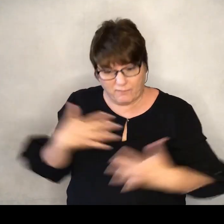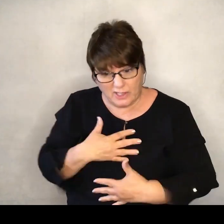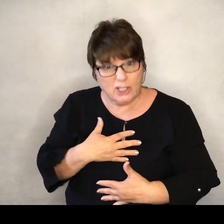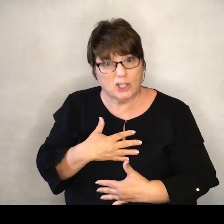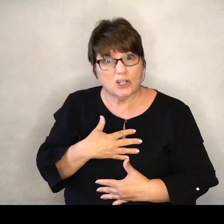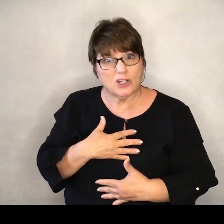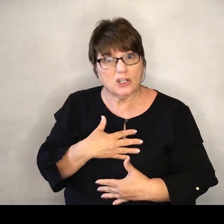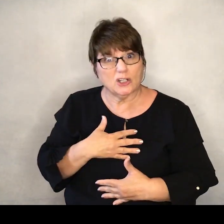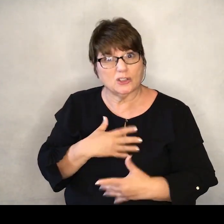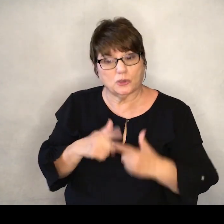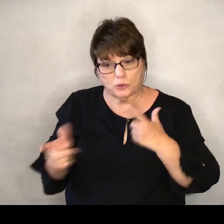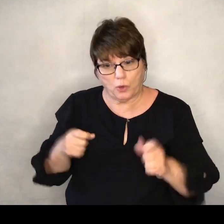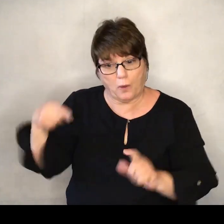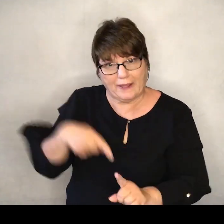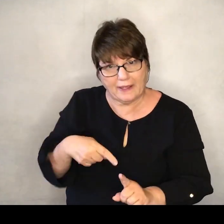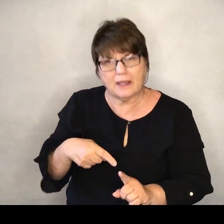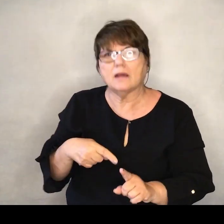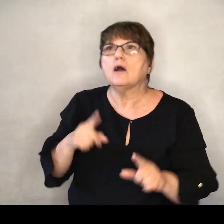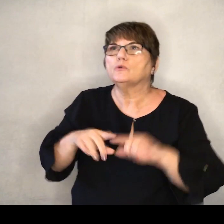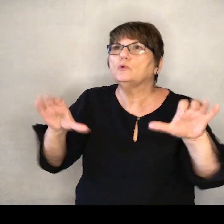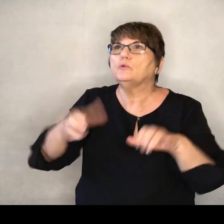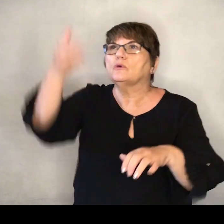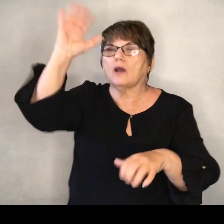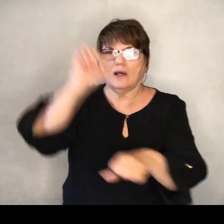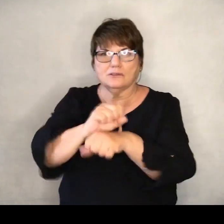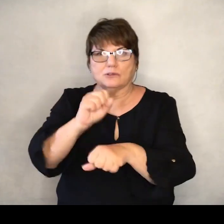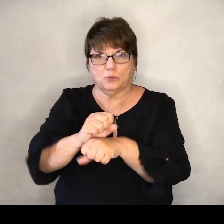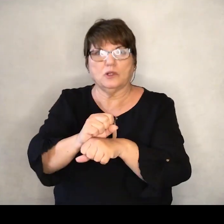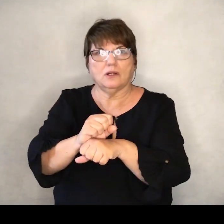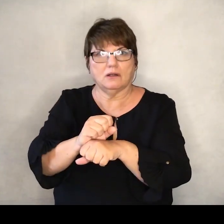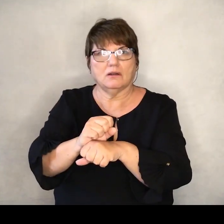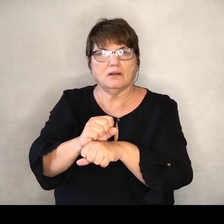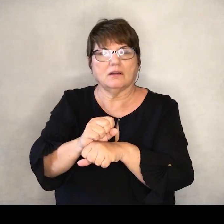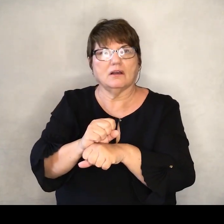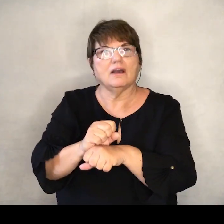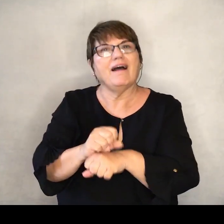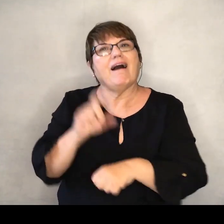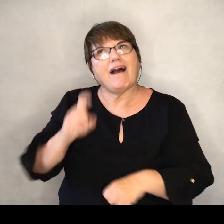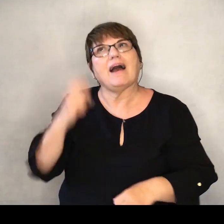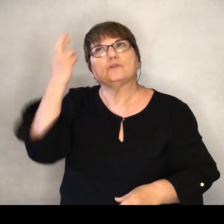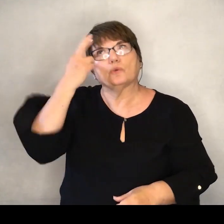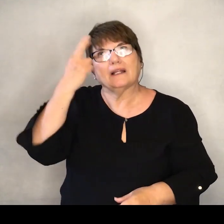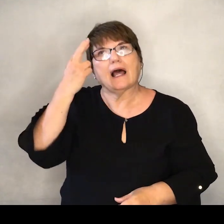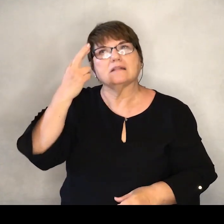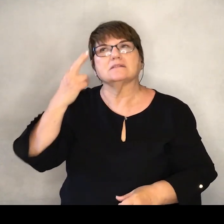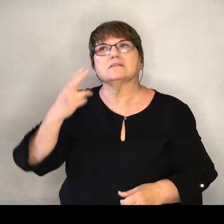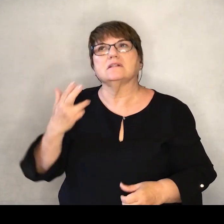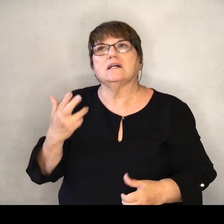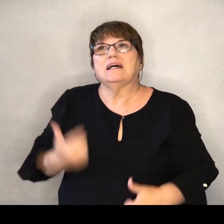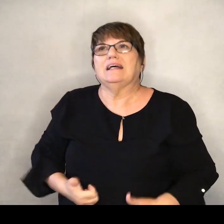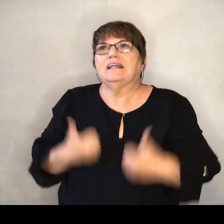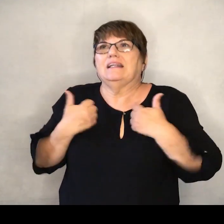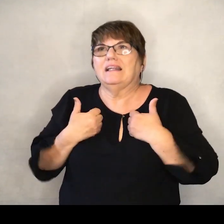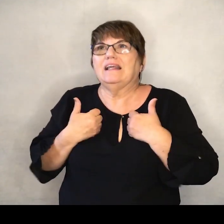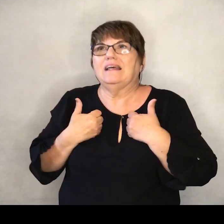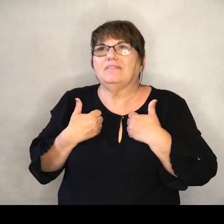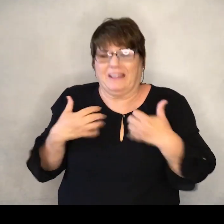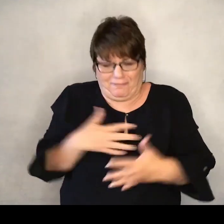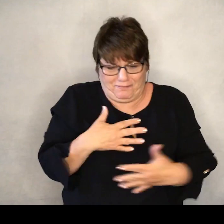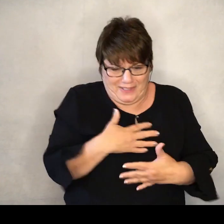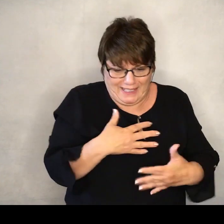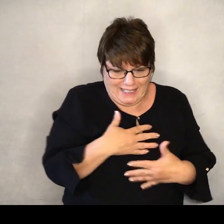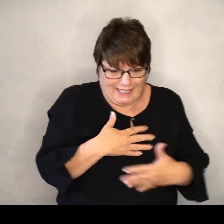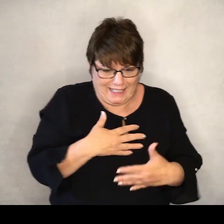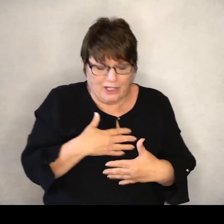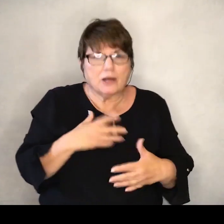to complete the work God was giving him to do. He had to realize that living in a state of fear of his